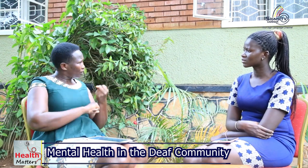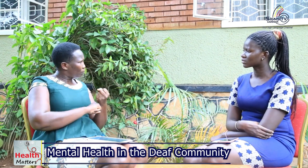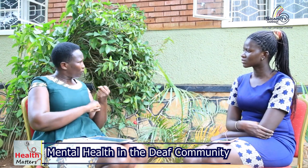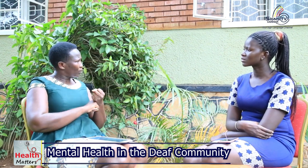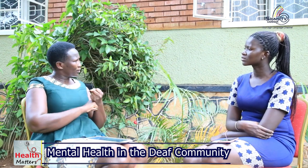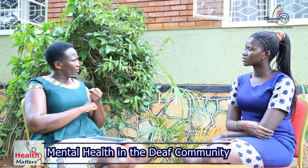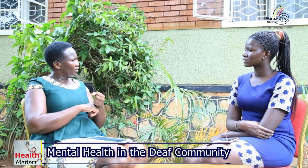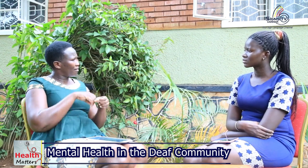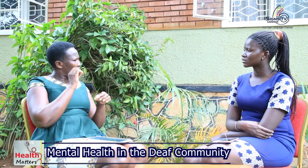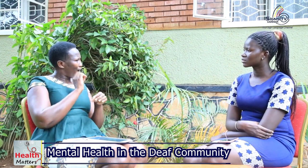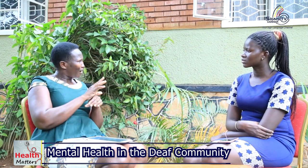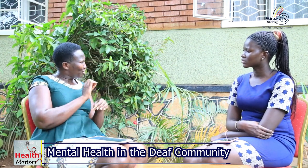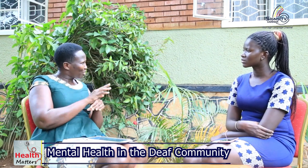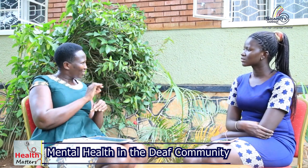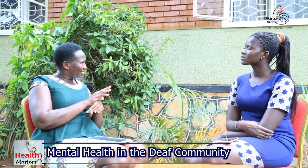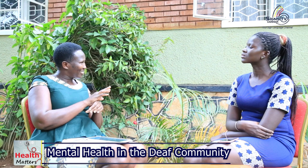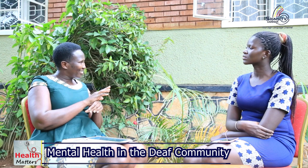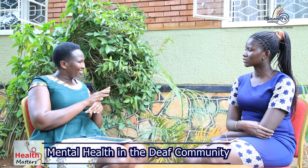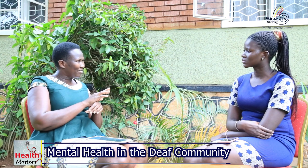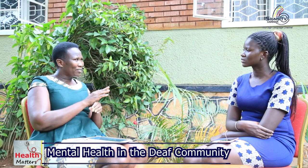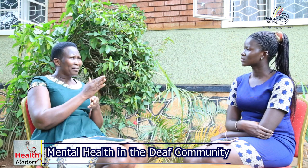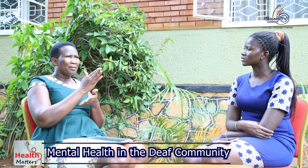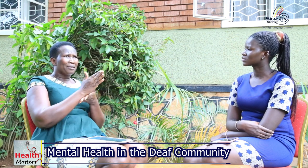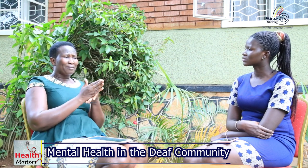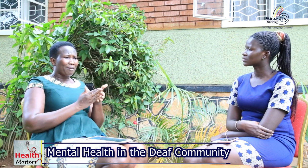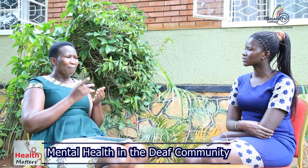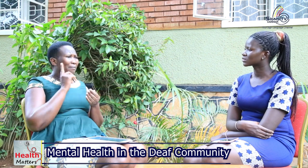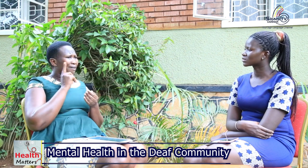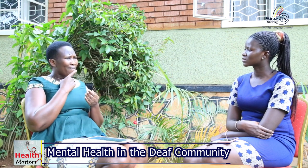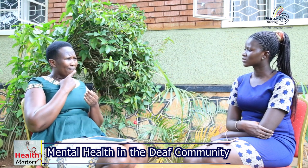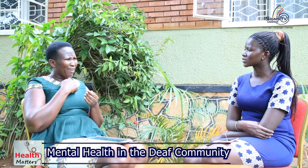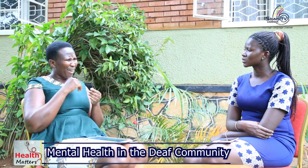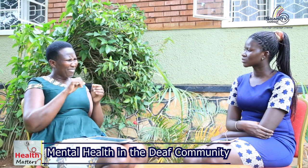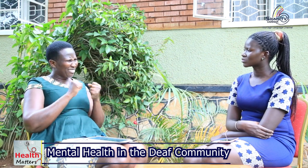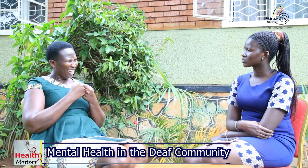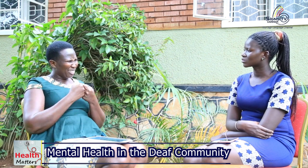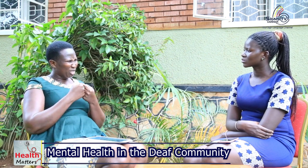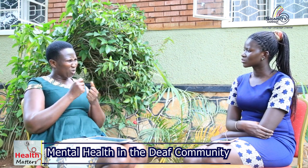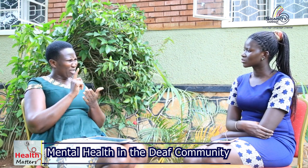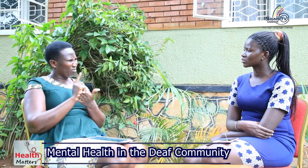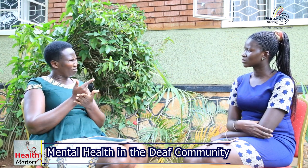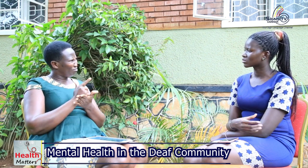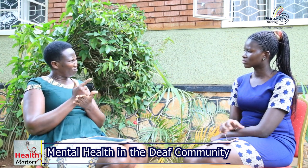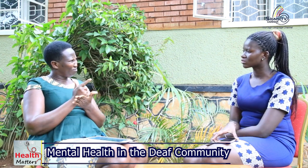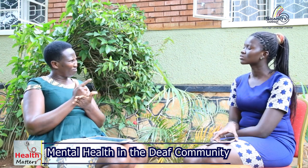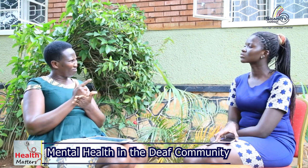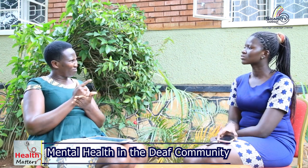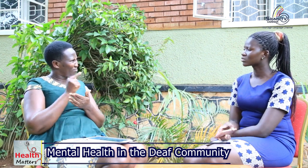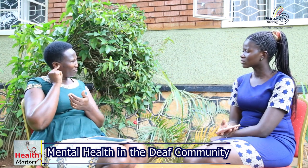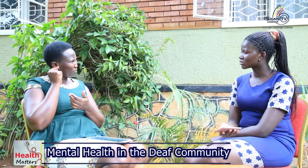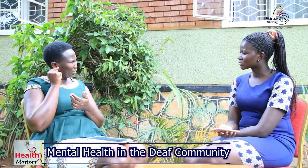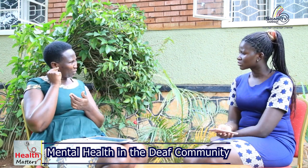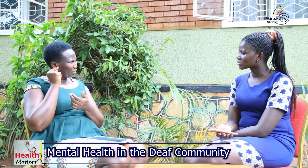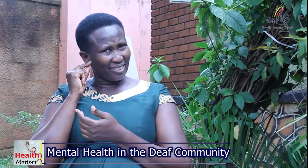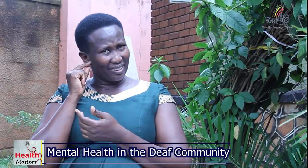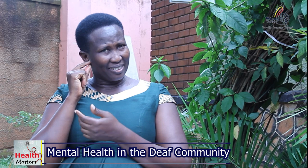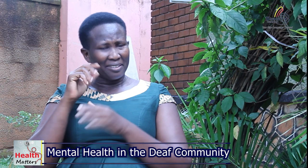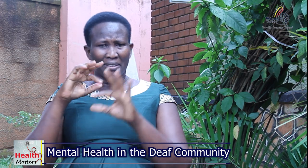they they need support what support they need they really counseling some some deaf people have even joined in